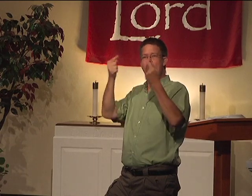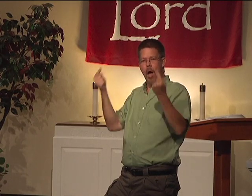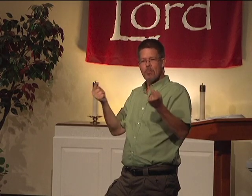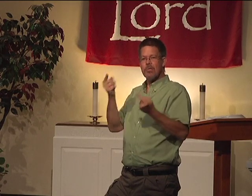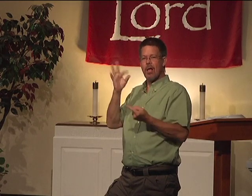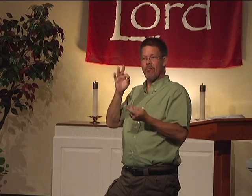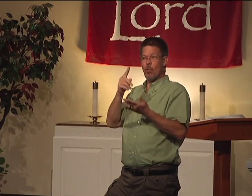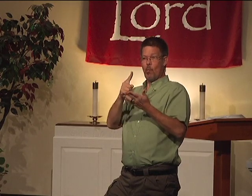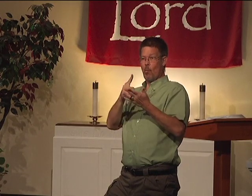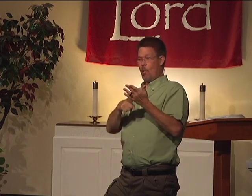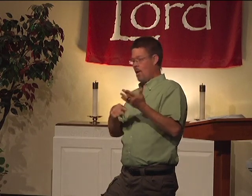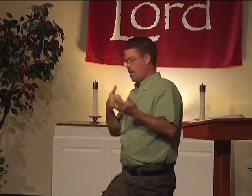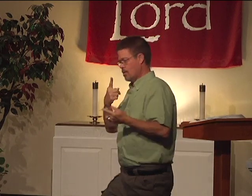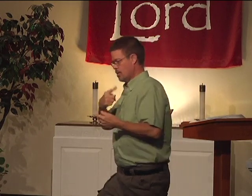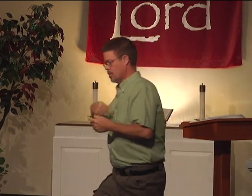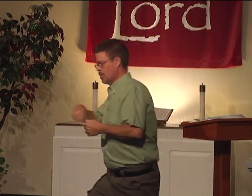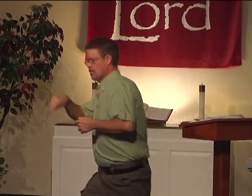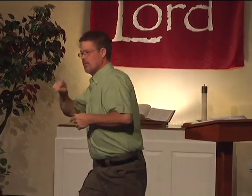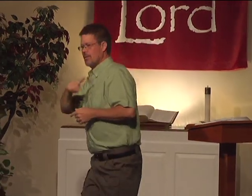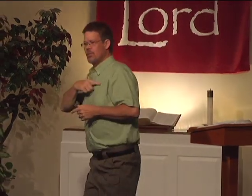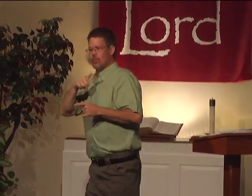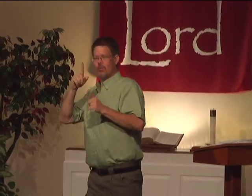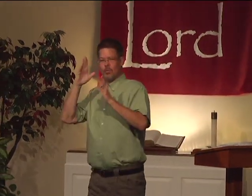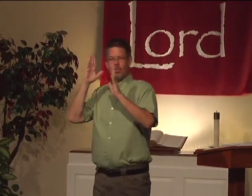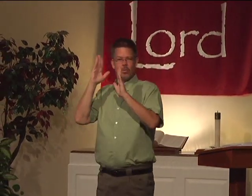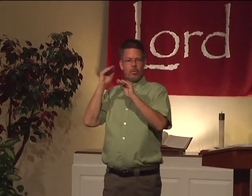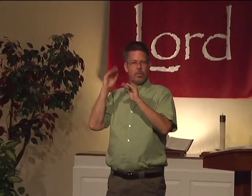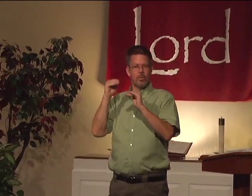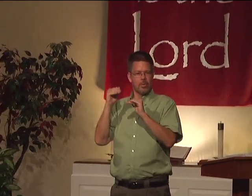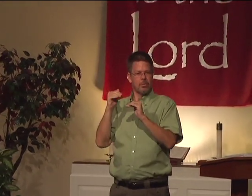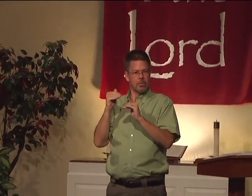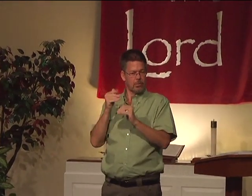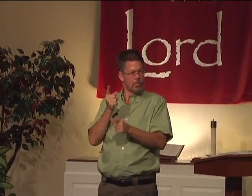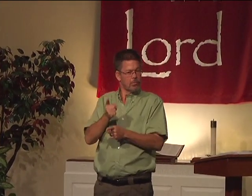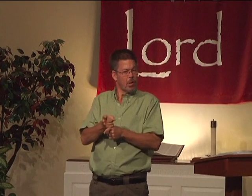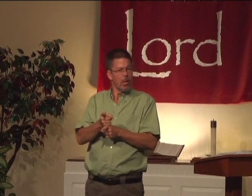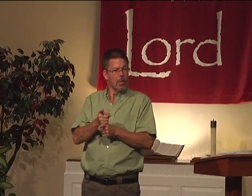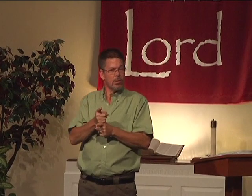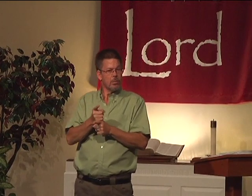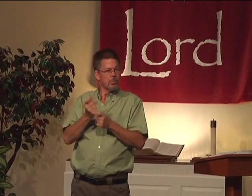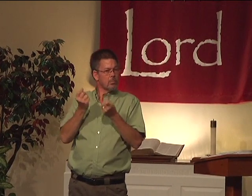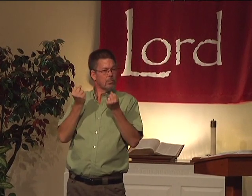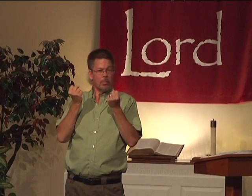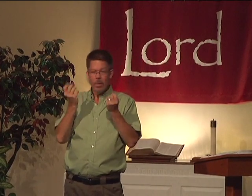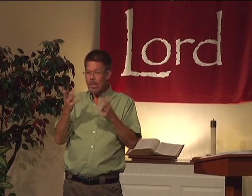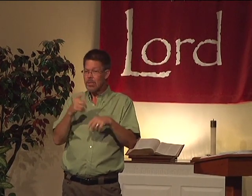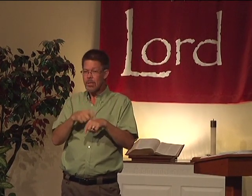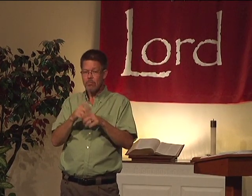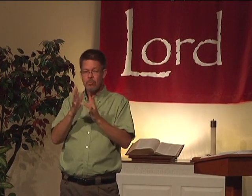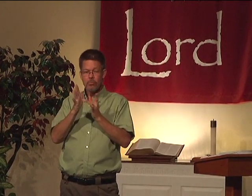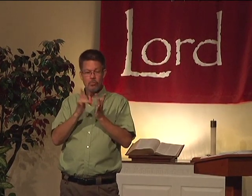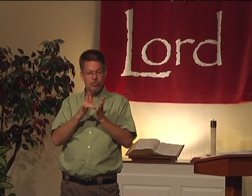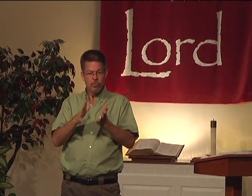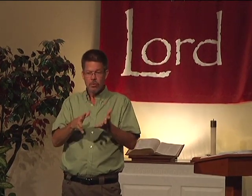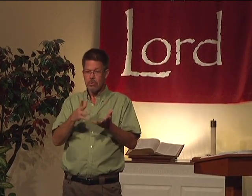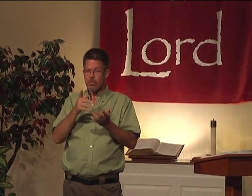It's the opposite of what we would expect a person to do, right? And many times